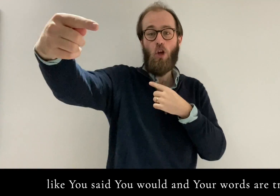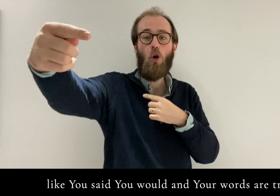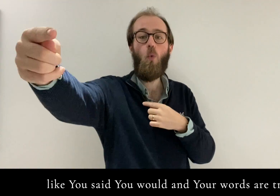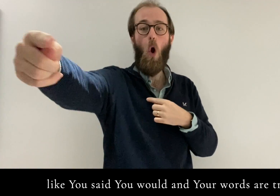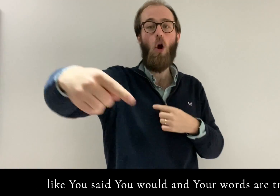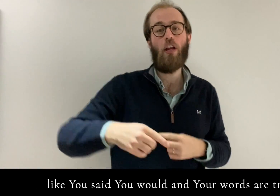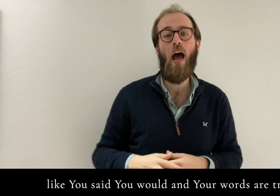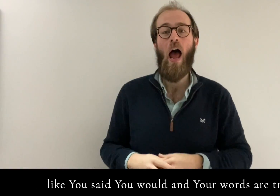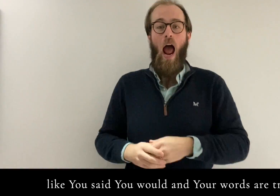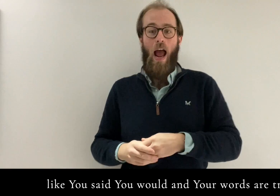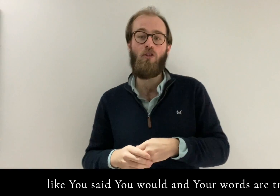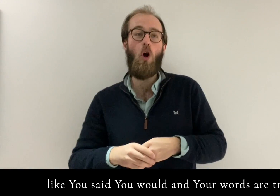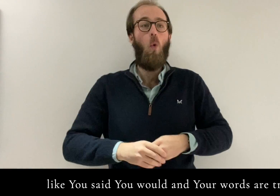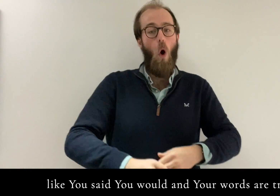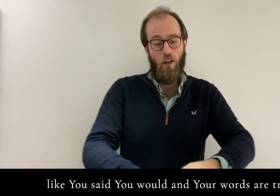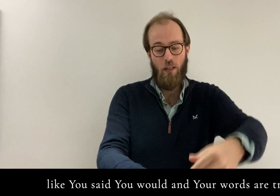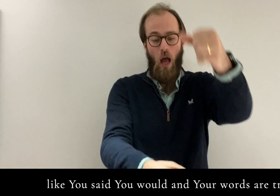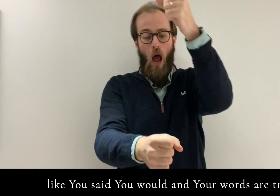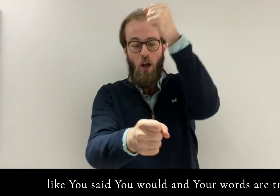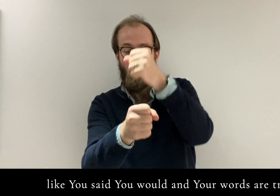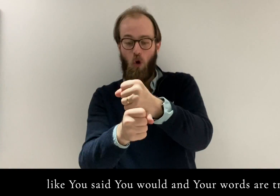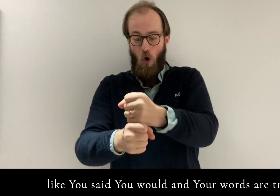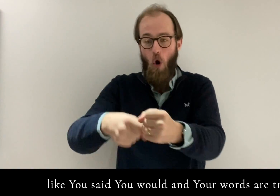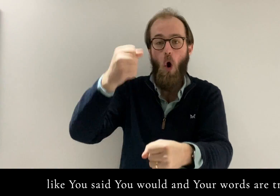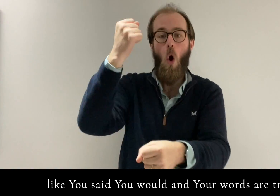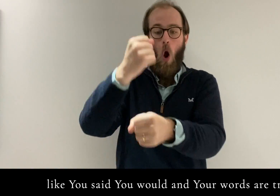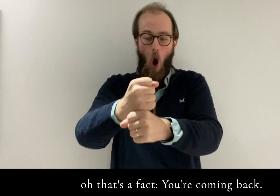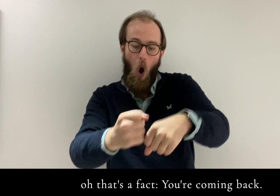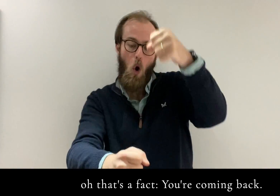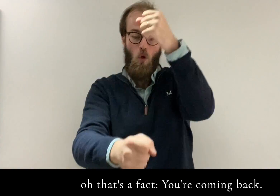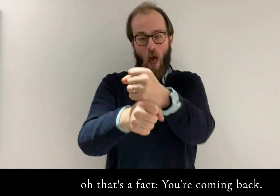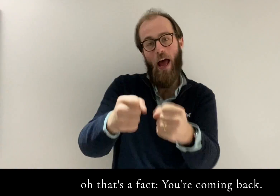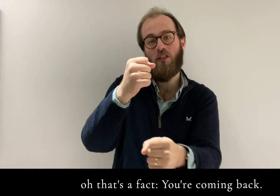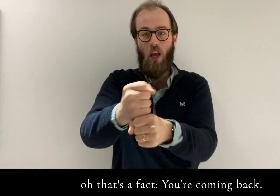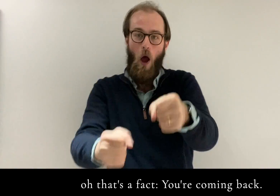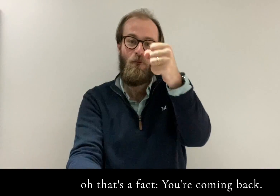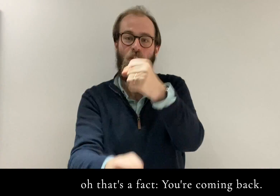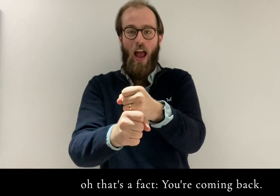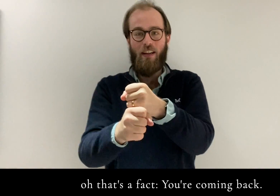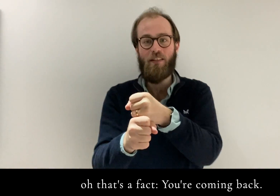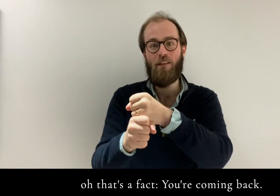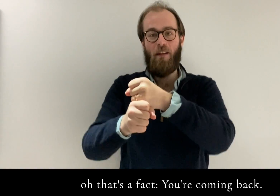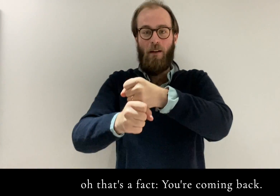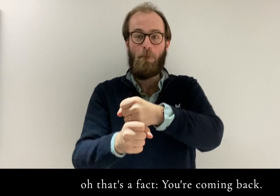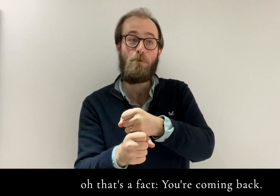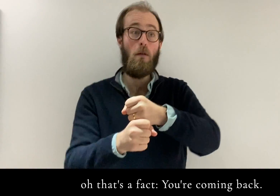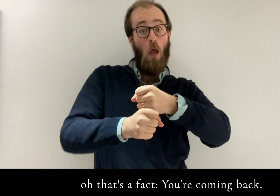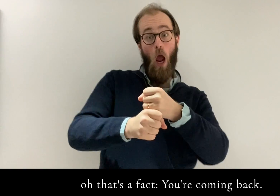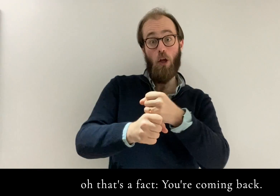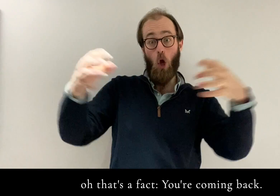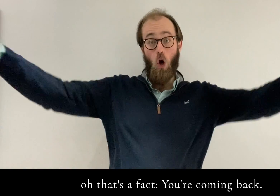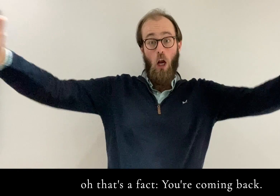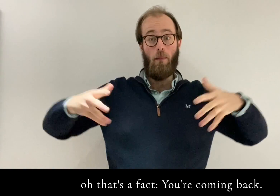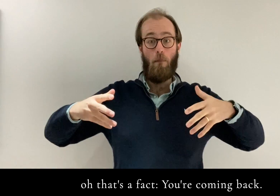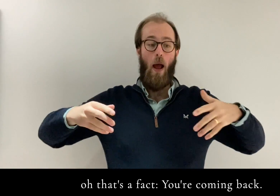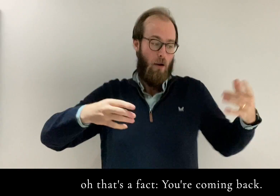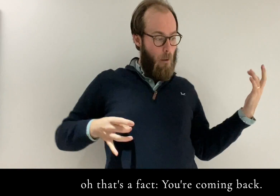you would And your words aren't true Oh, that's a fact You're coming back